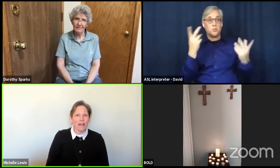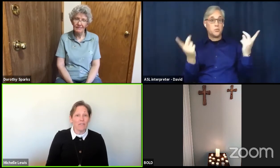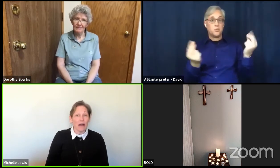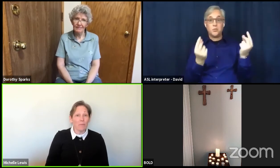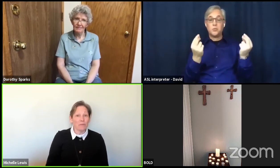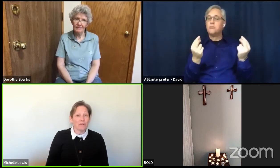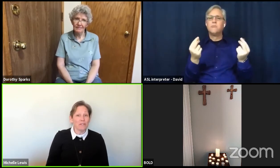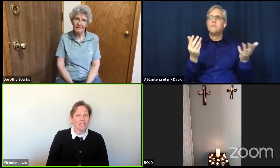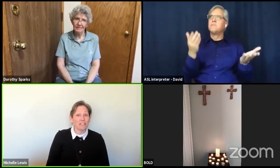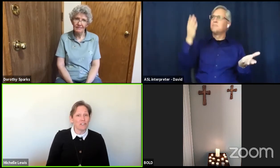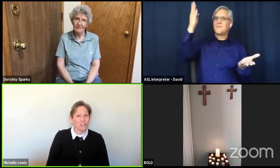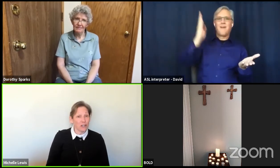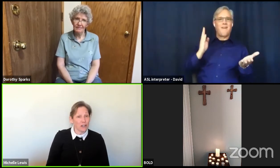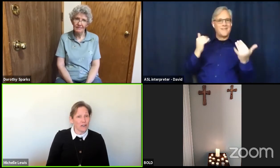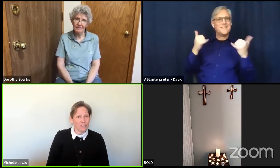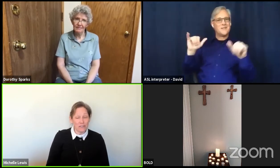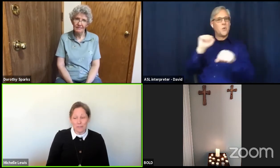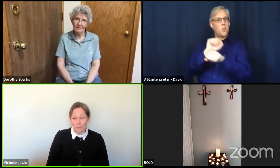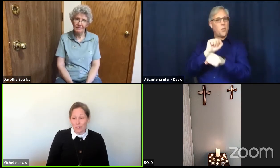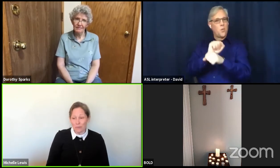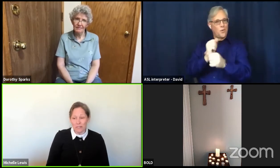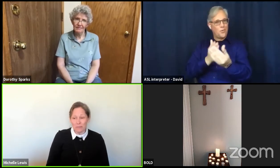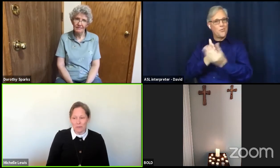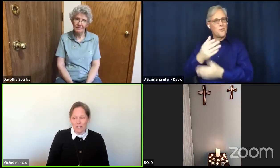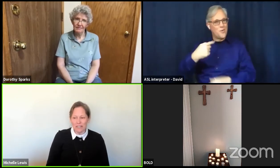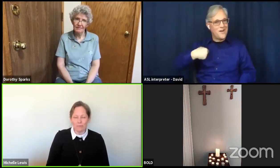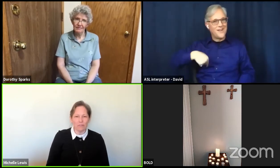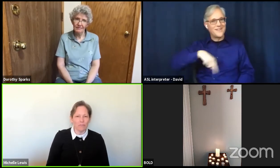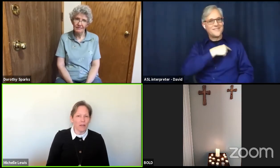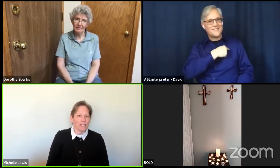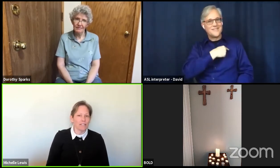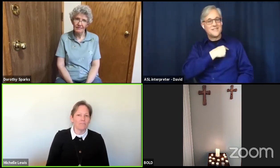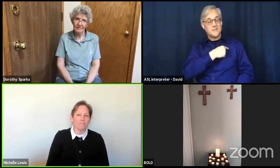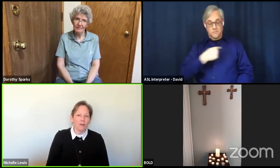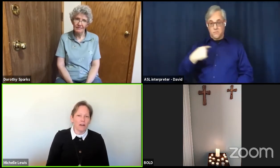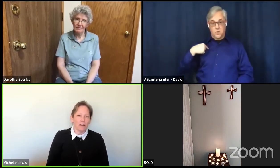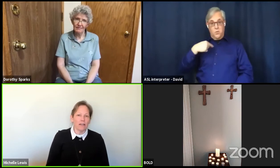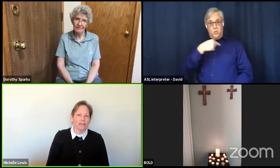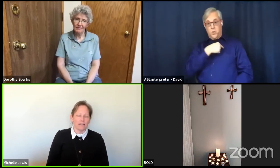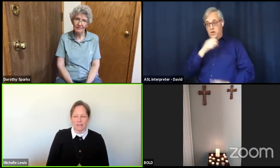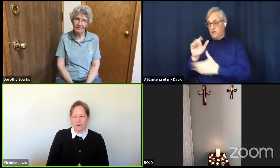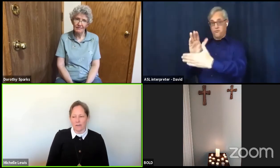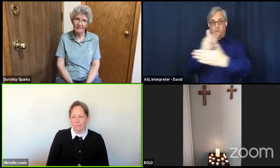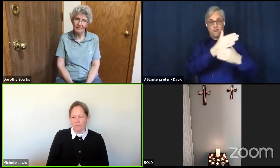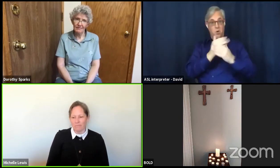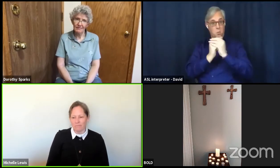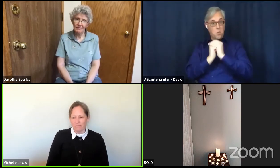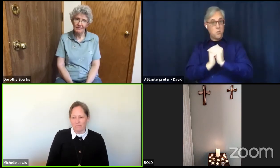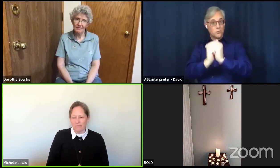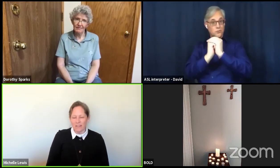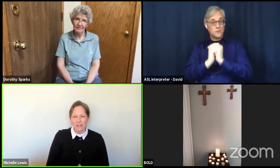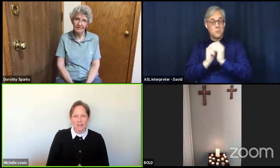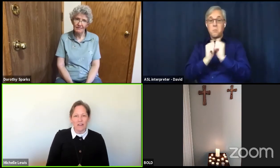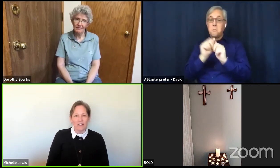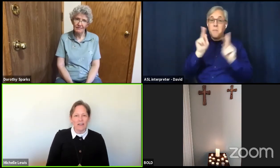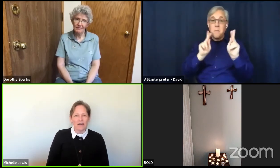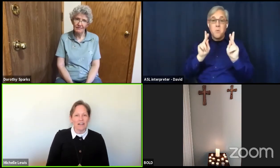opportunity to share this worship experience with friends far and near it is